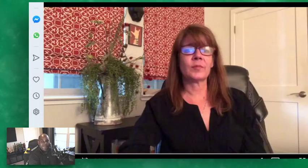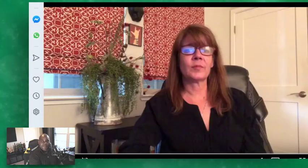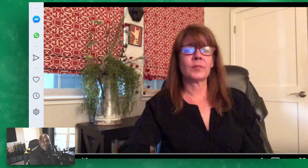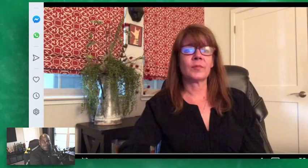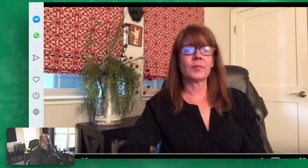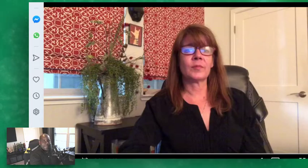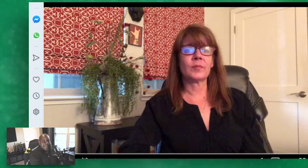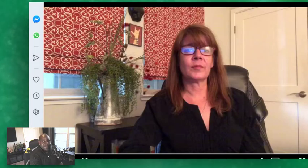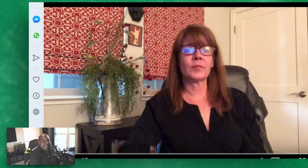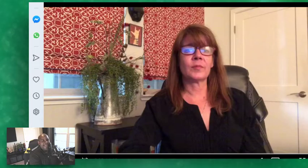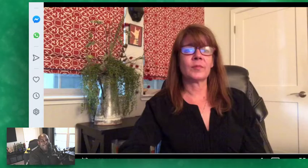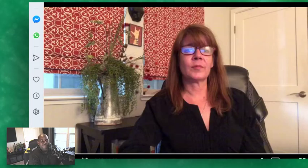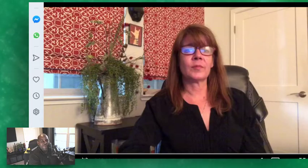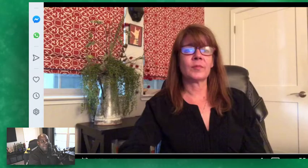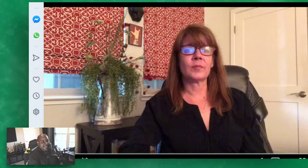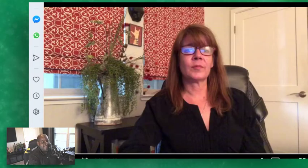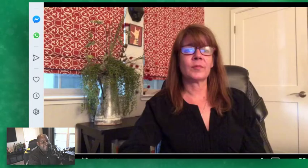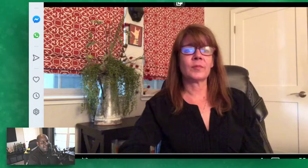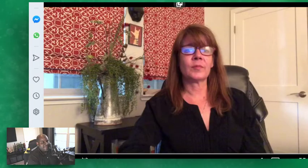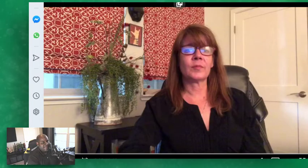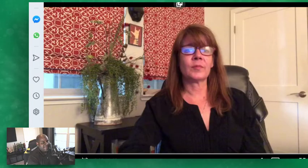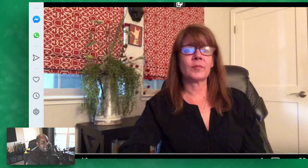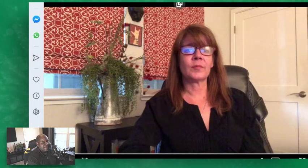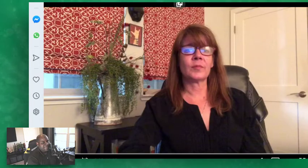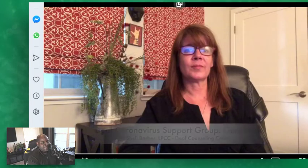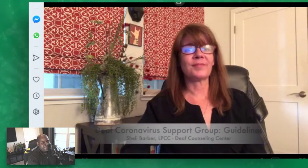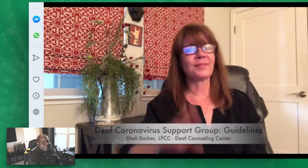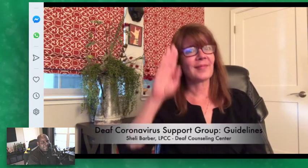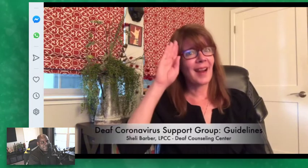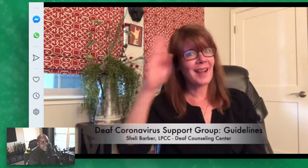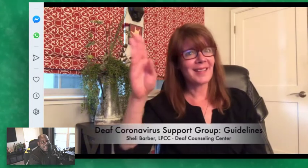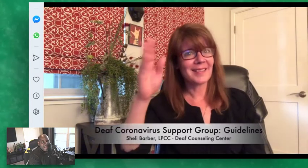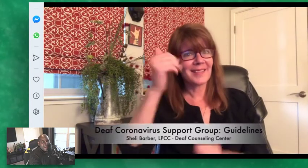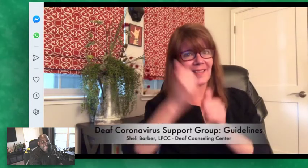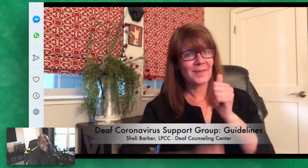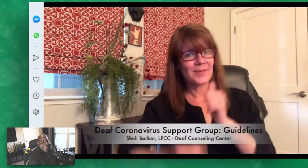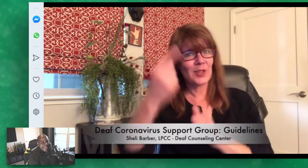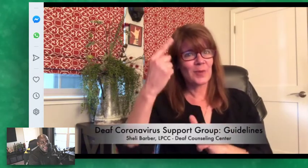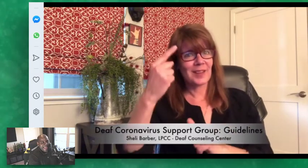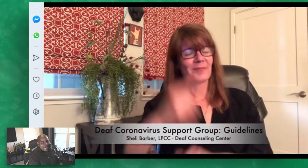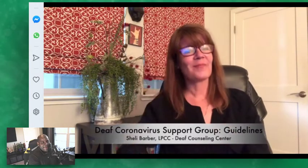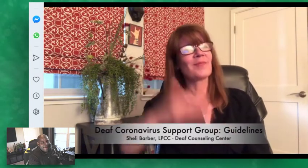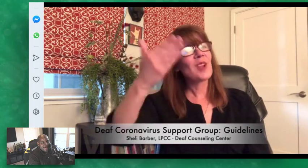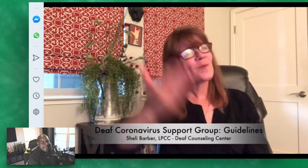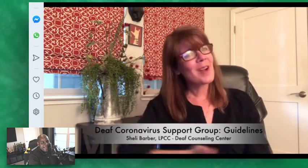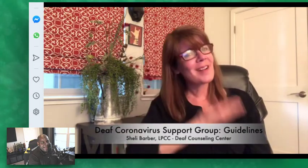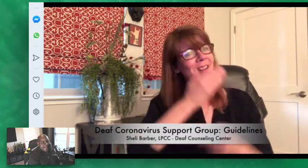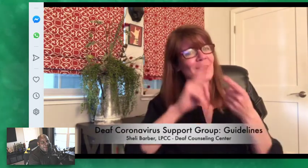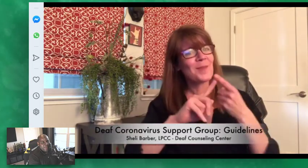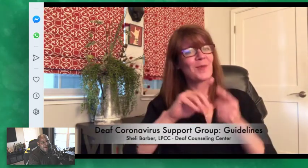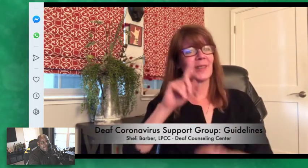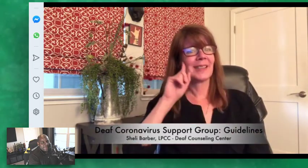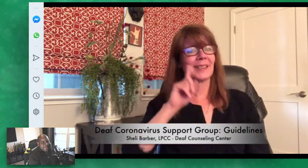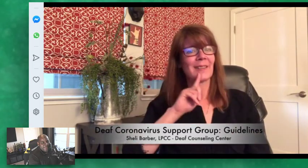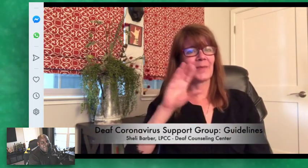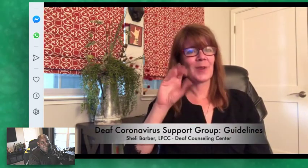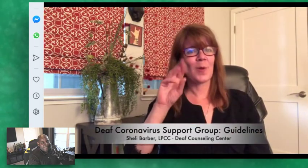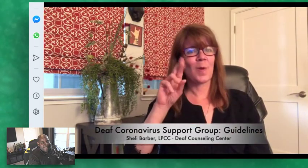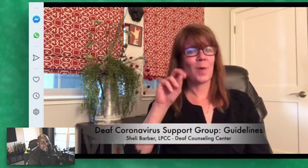it's only about a minute and then we'll do a breakdown of the signs that we see here hey everyone welcome to my